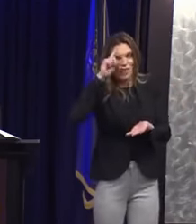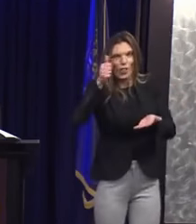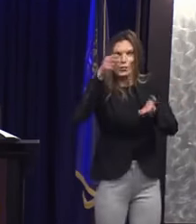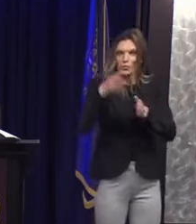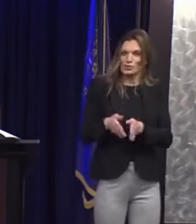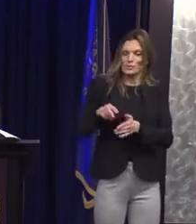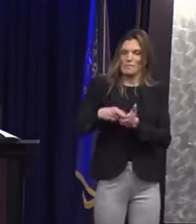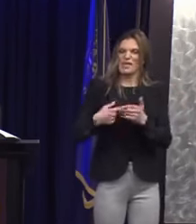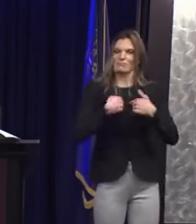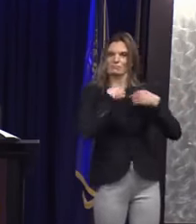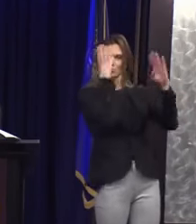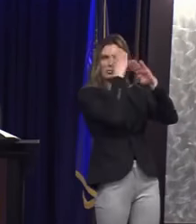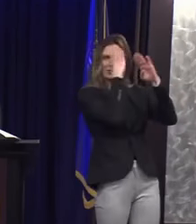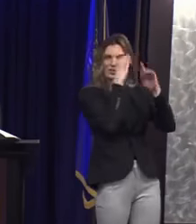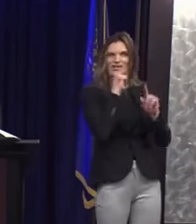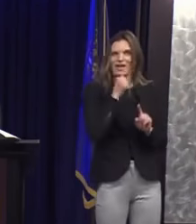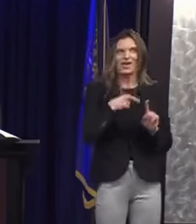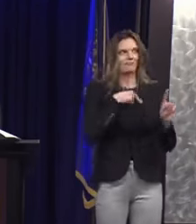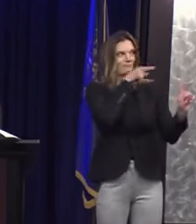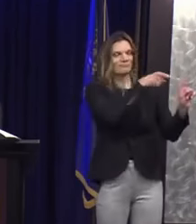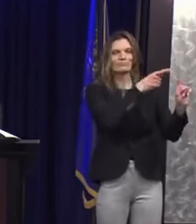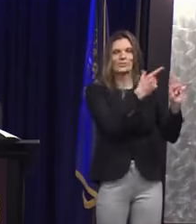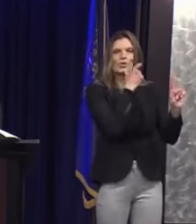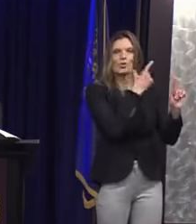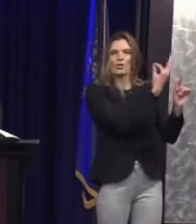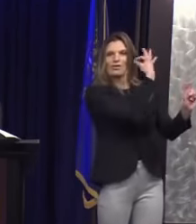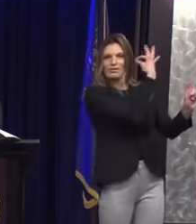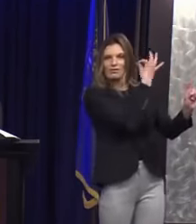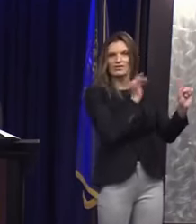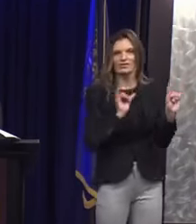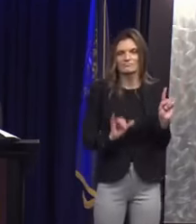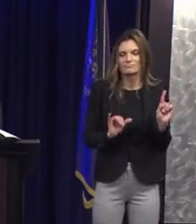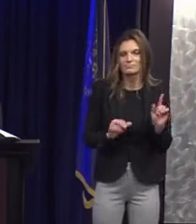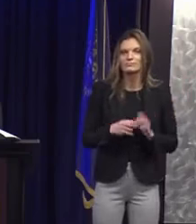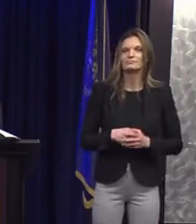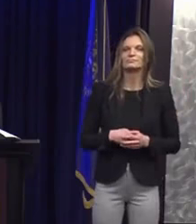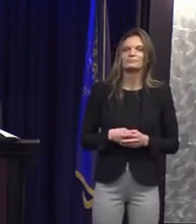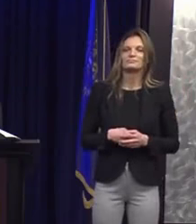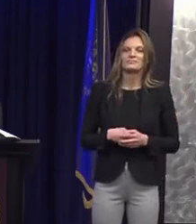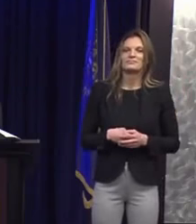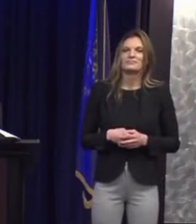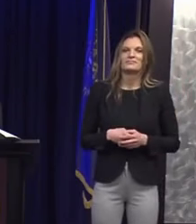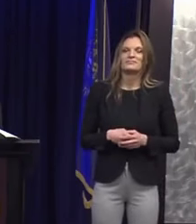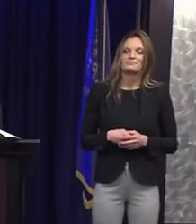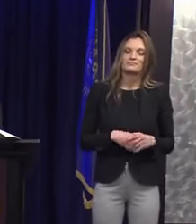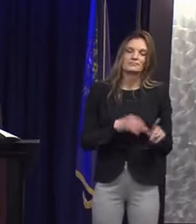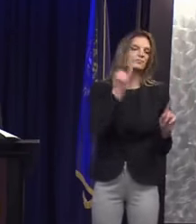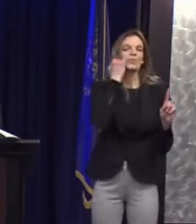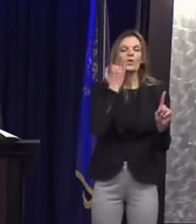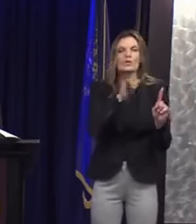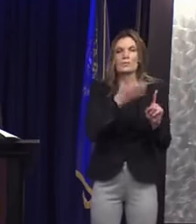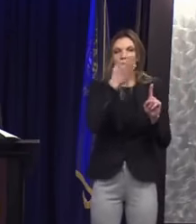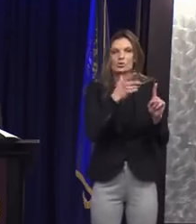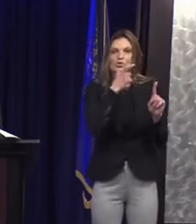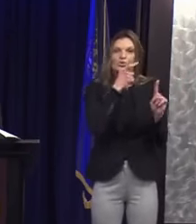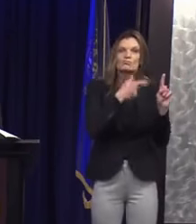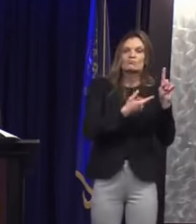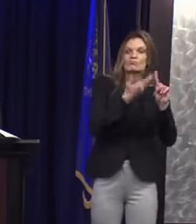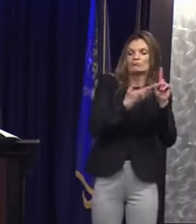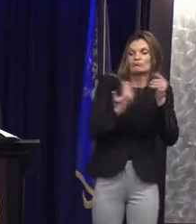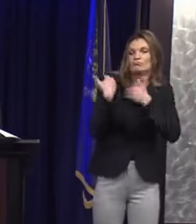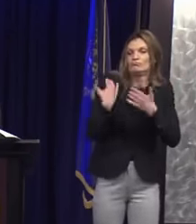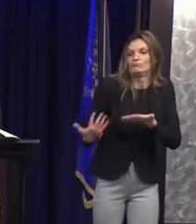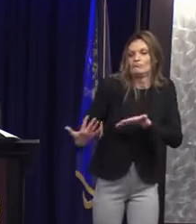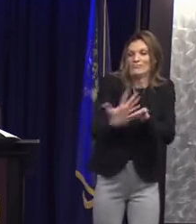circulator would not directly commit a crime unless and until he or she actually